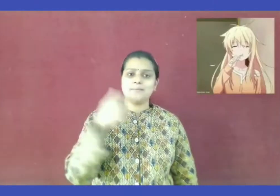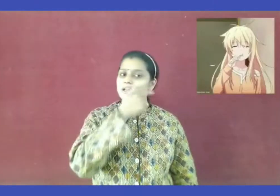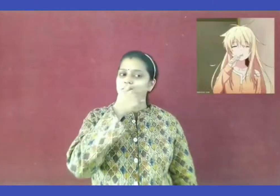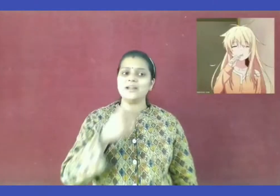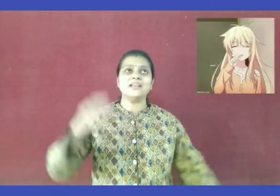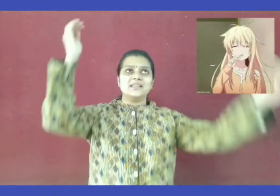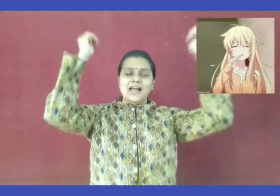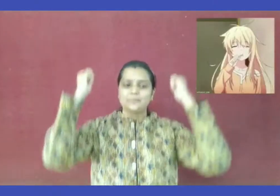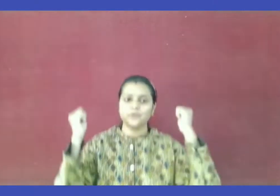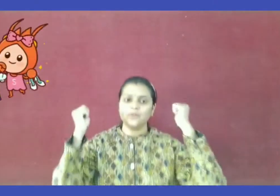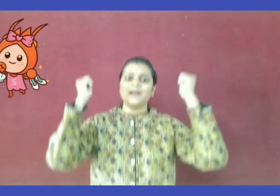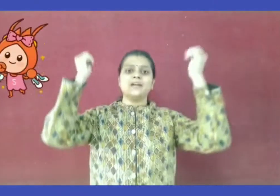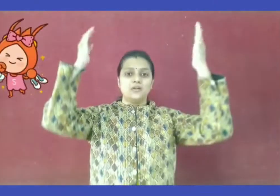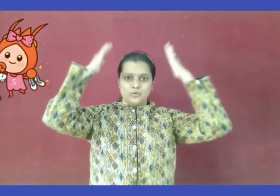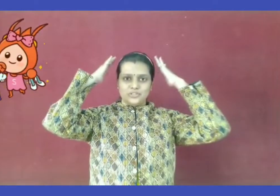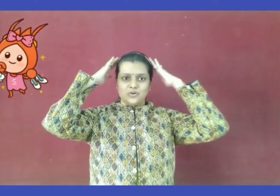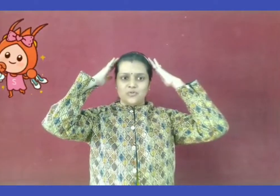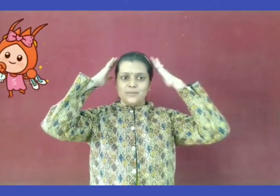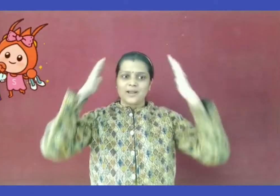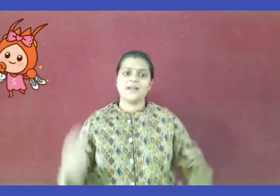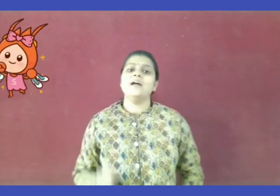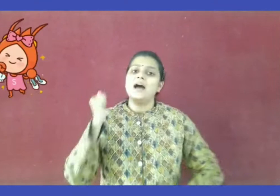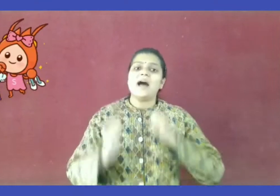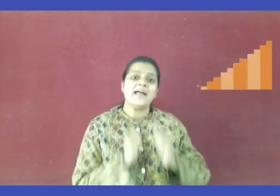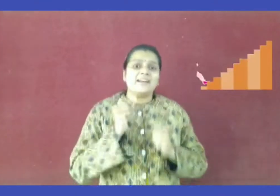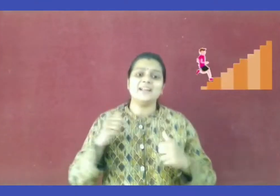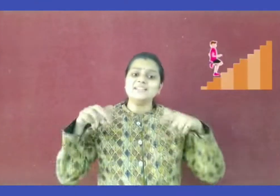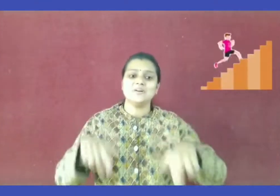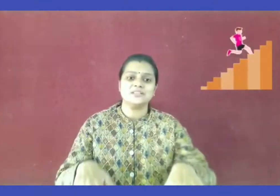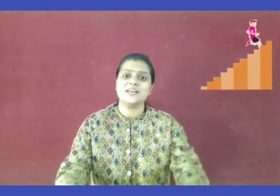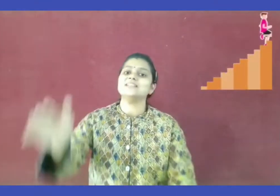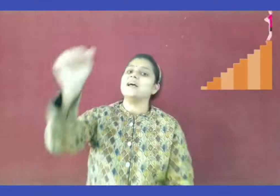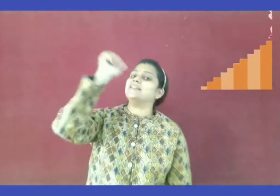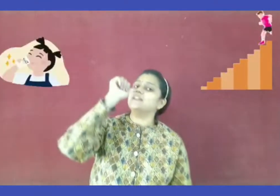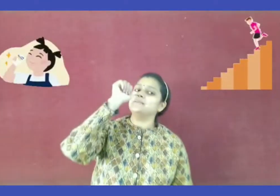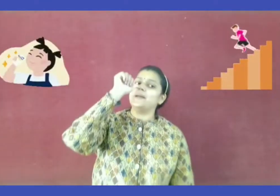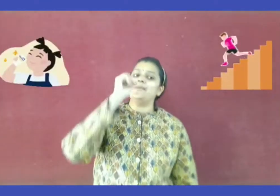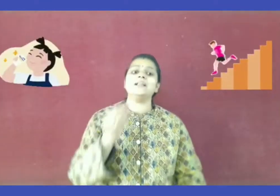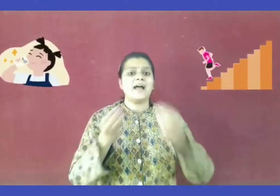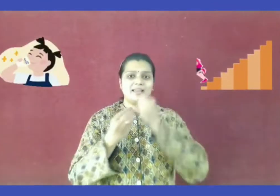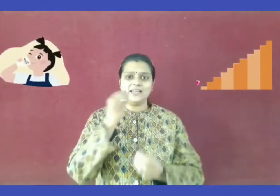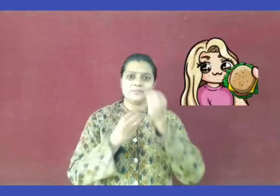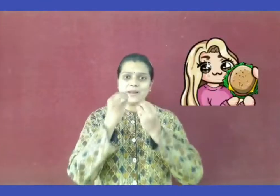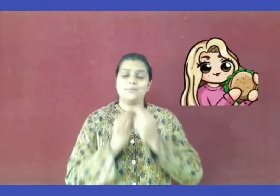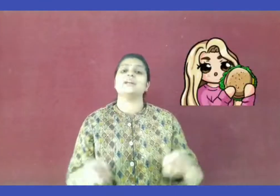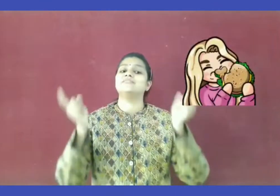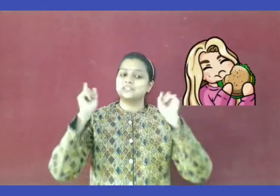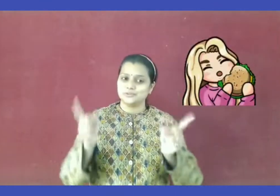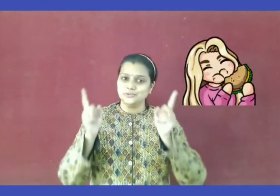I brush my teeth and pull my clothes over my head. I run downstairs and drink my milk and eat my breakfast too.